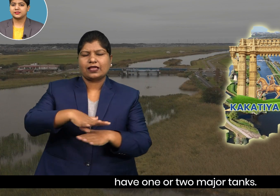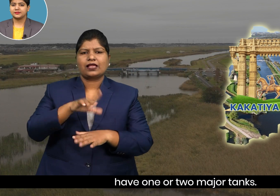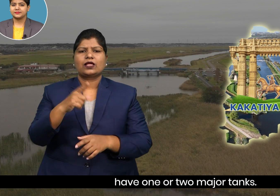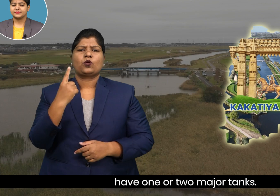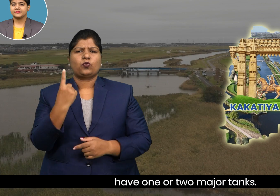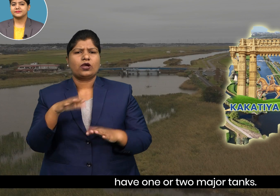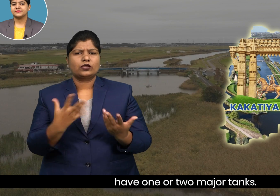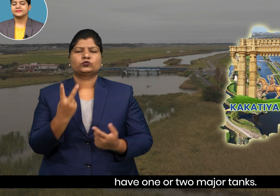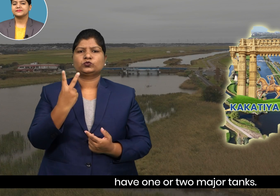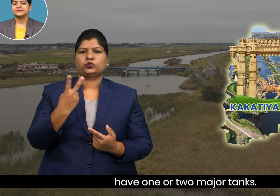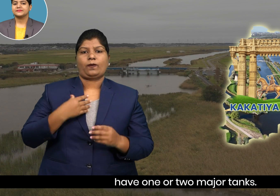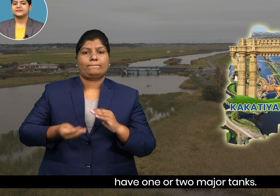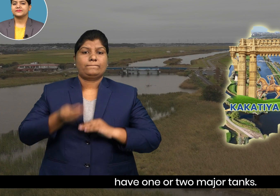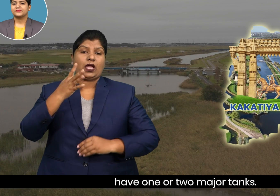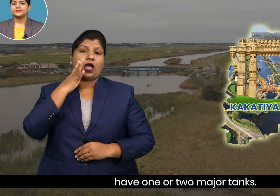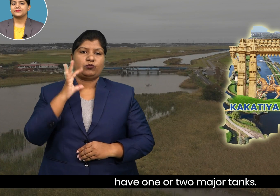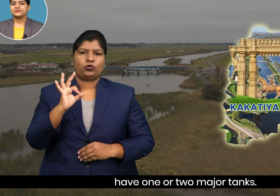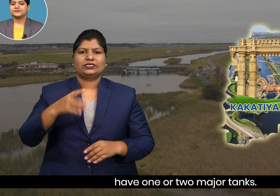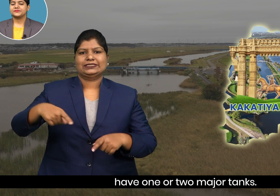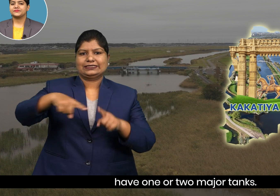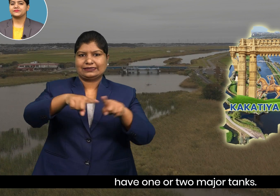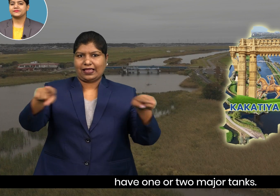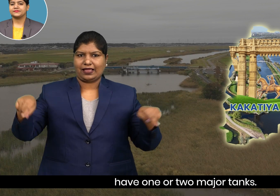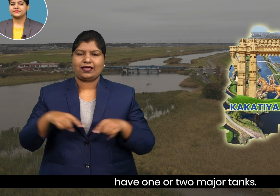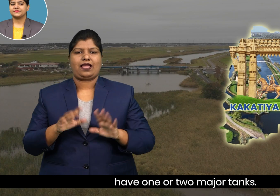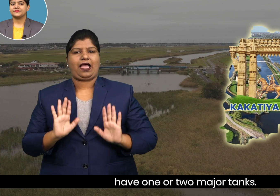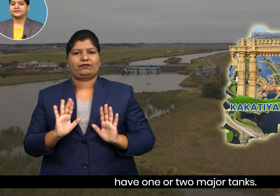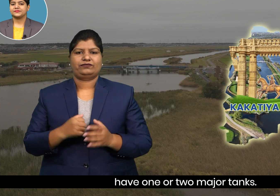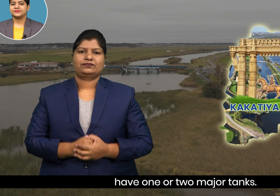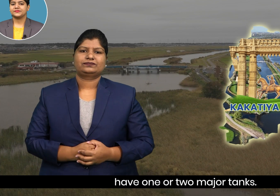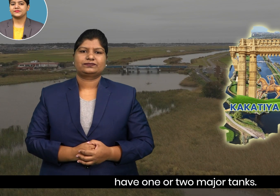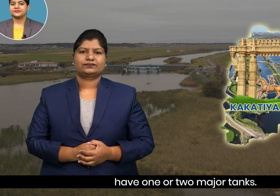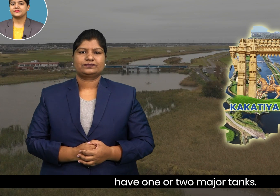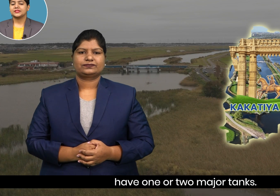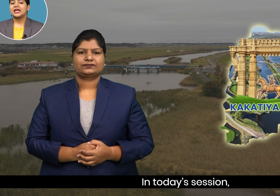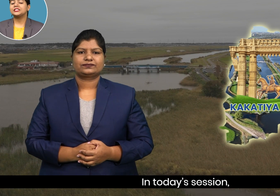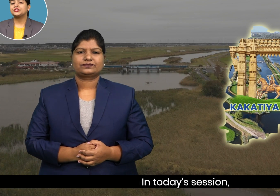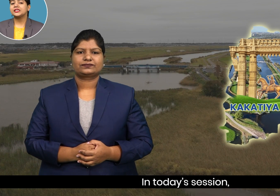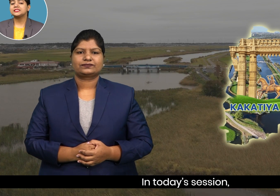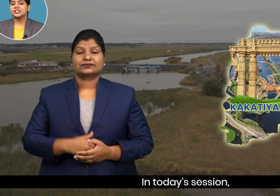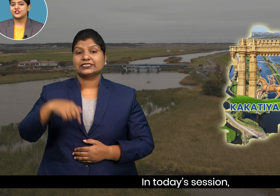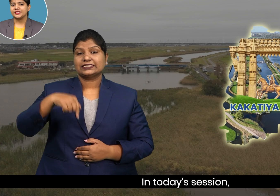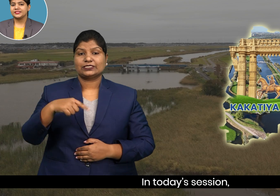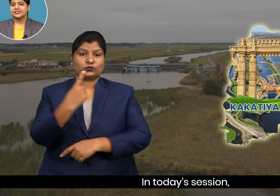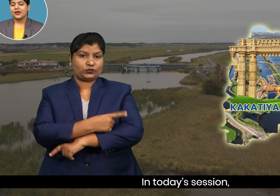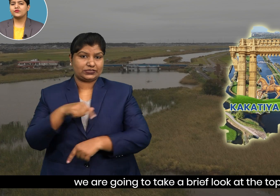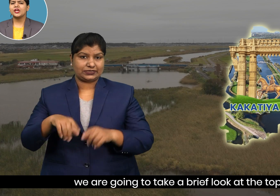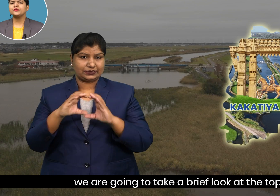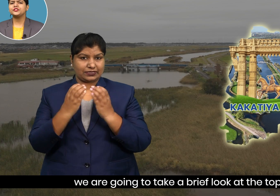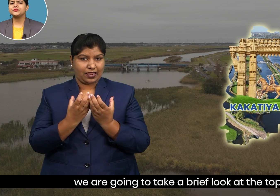in today's session we are going to